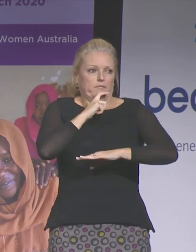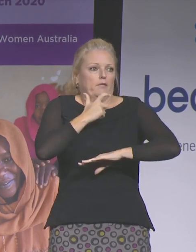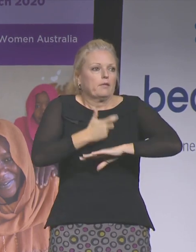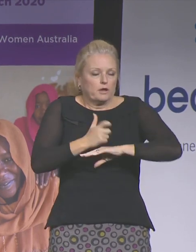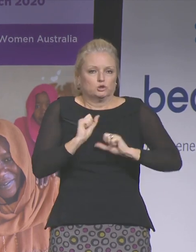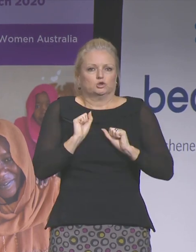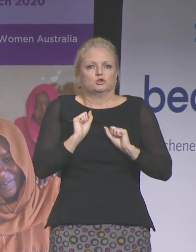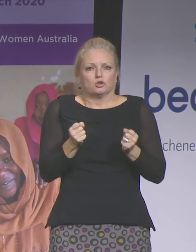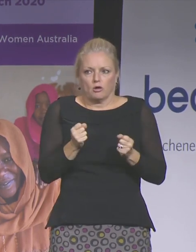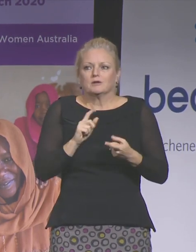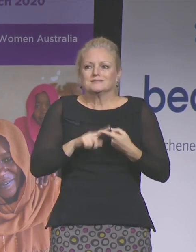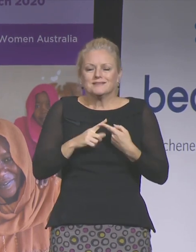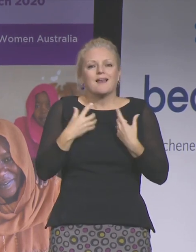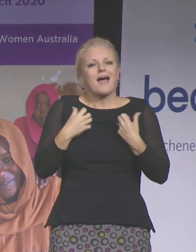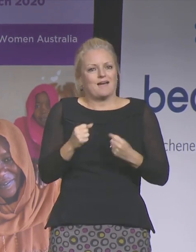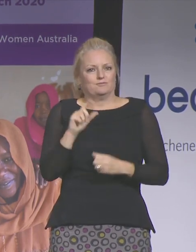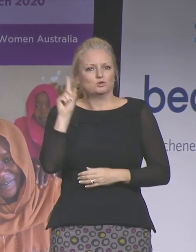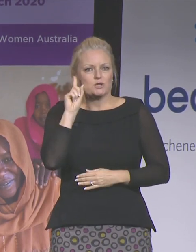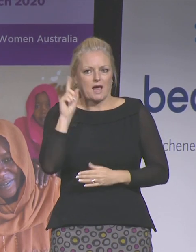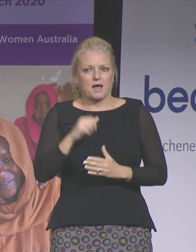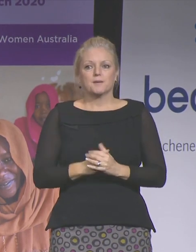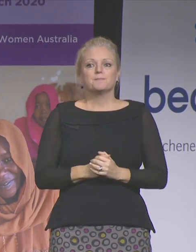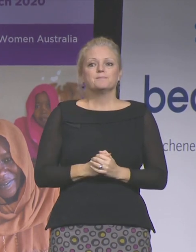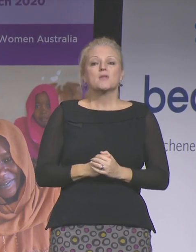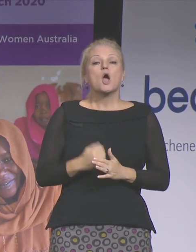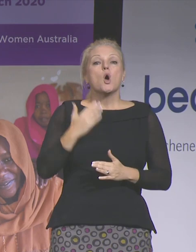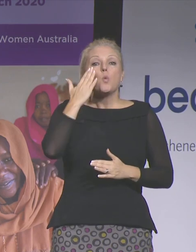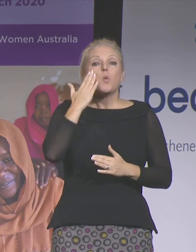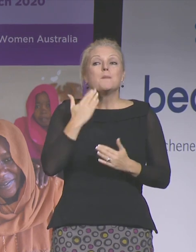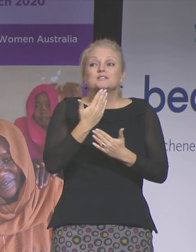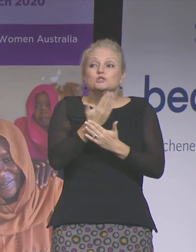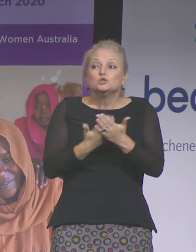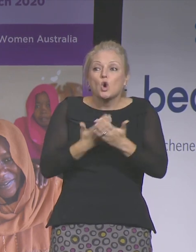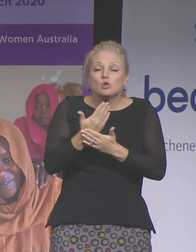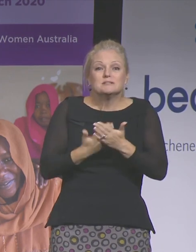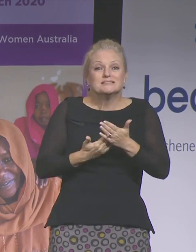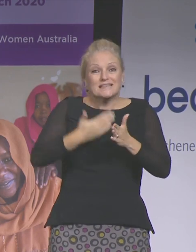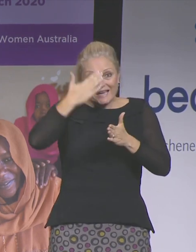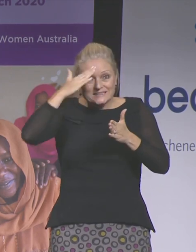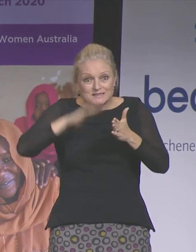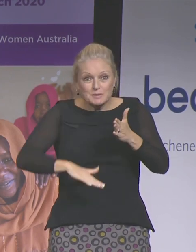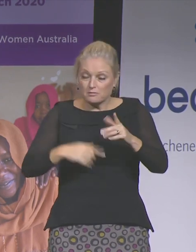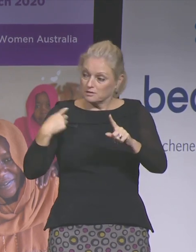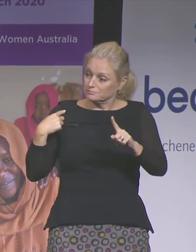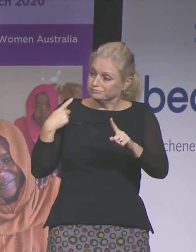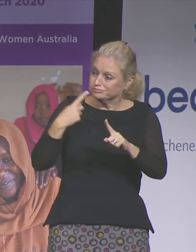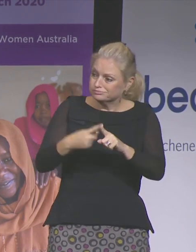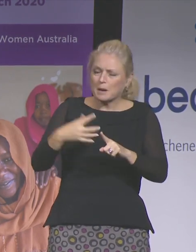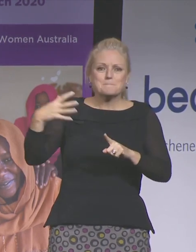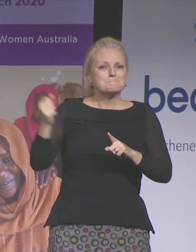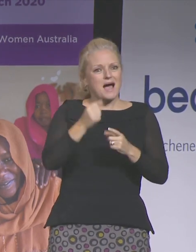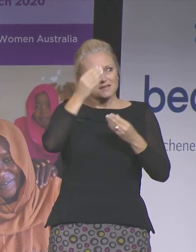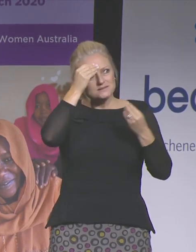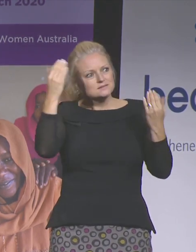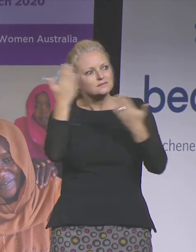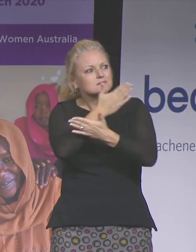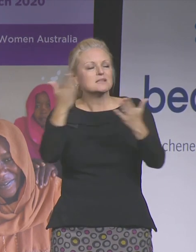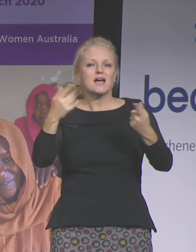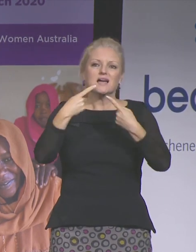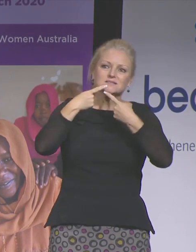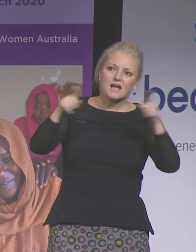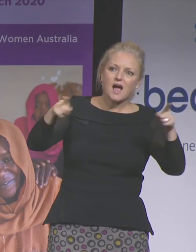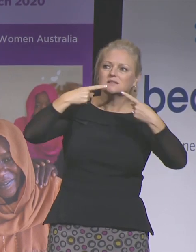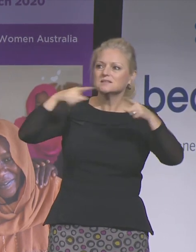Women's stories demand change and transformation. We must bring the private sphere which women inhabit